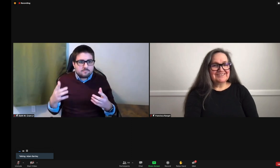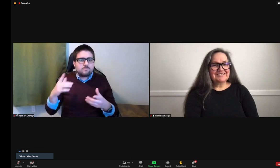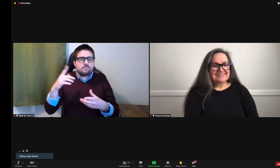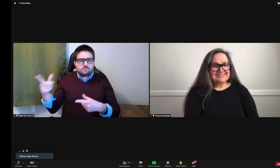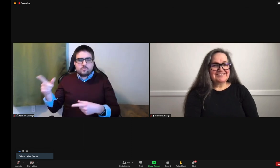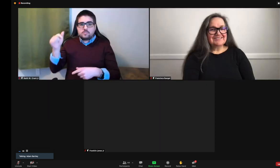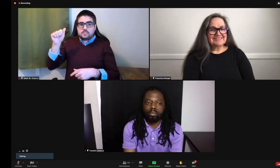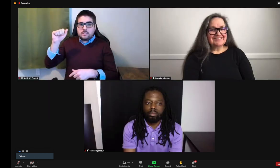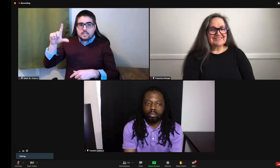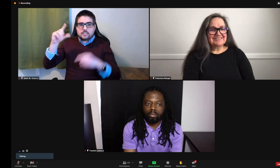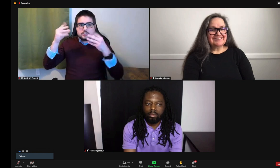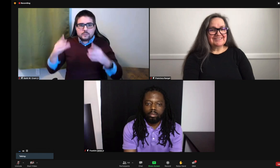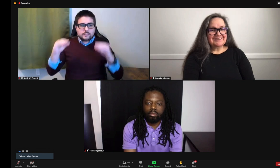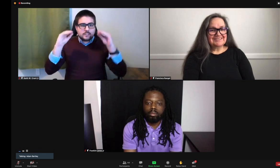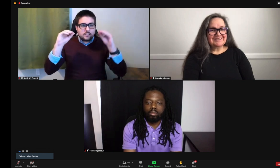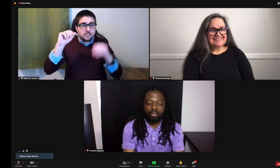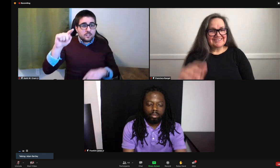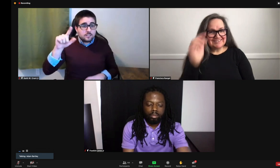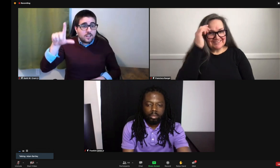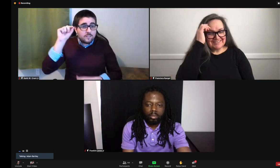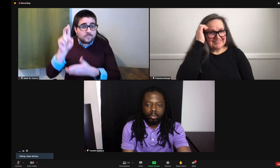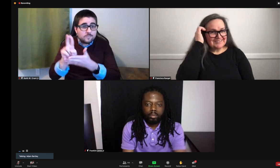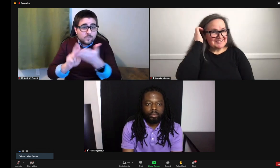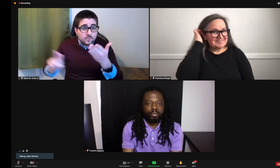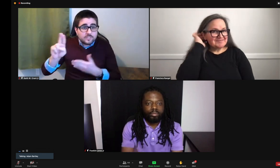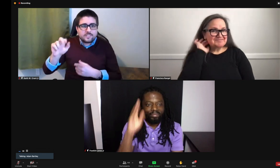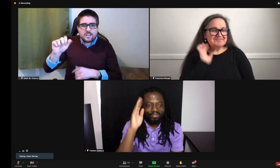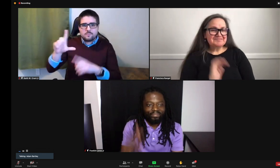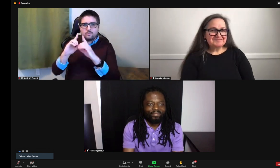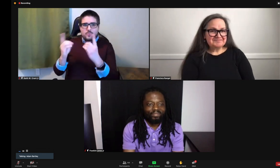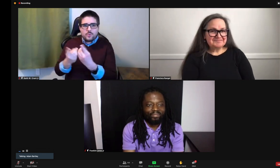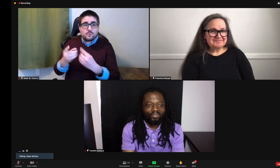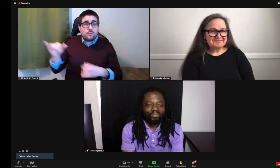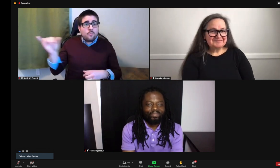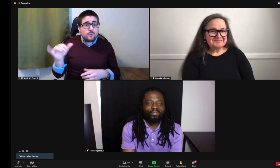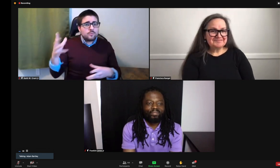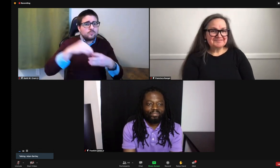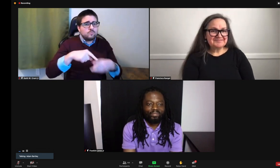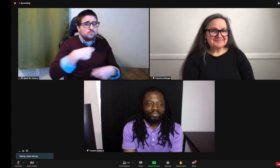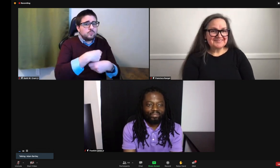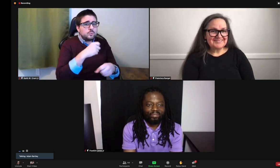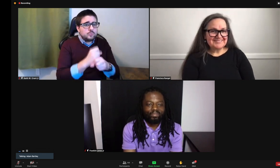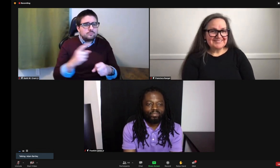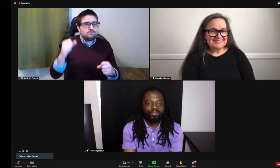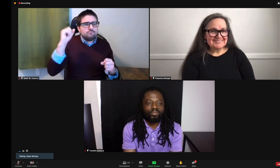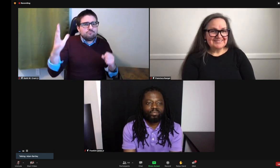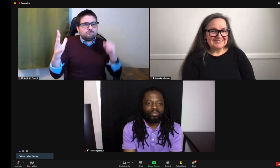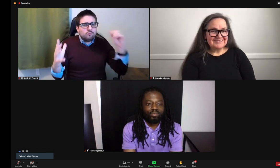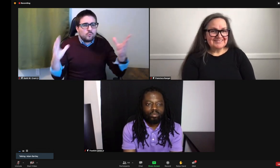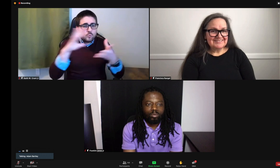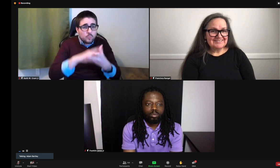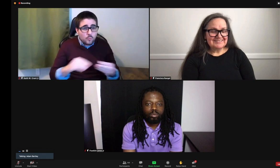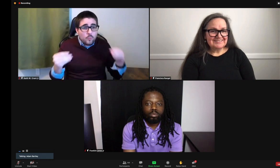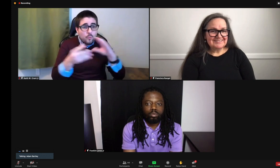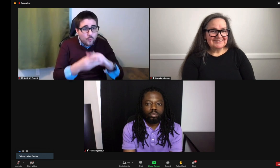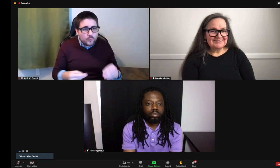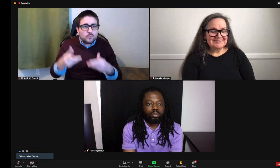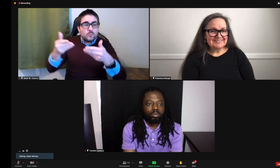one of the on-screen performers, who works at Gallaudet University and the ASL Department as well, who has worked part of the